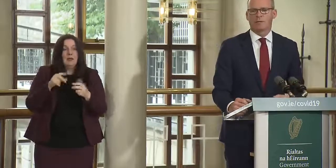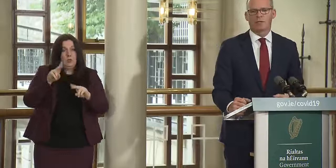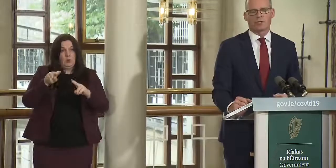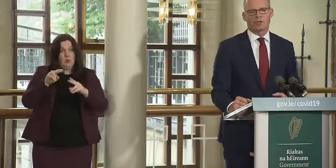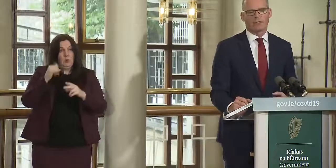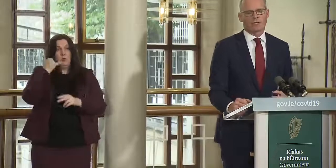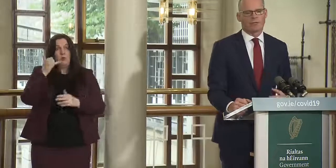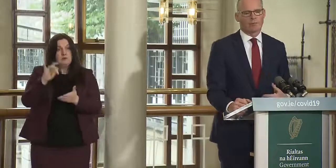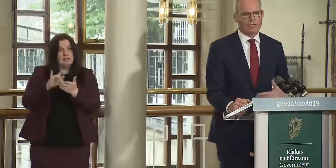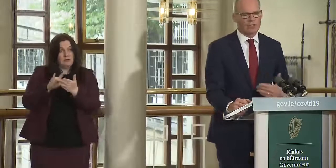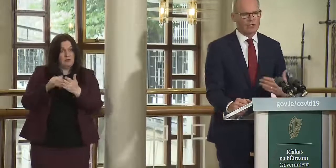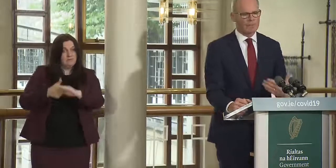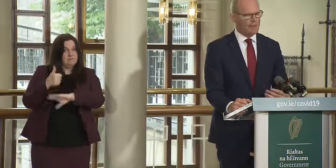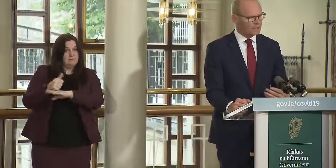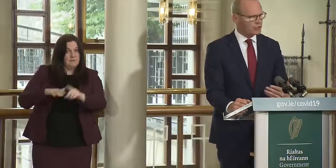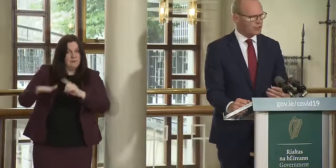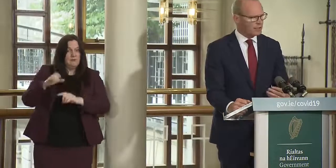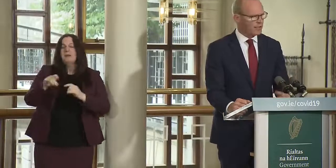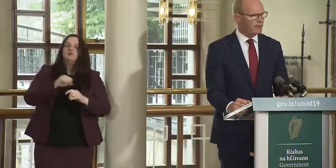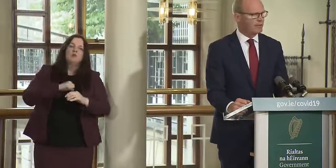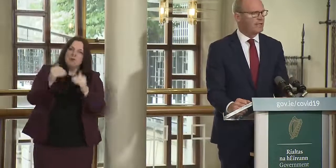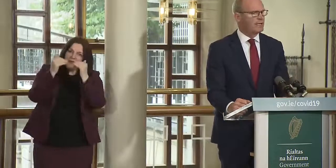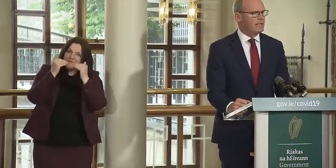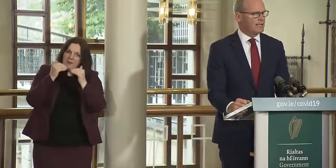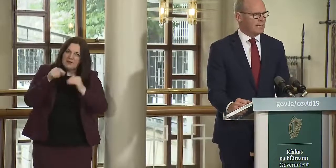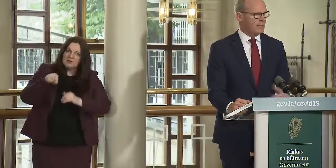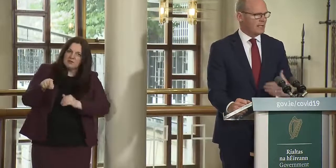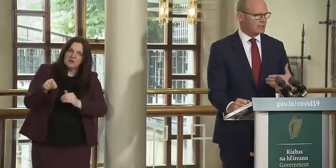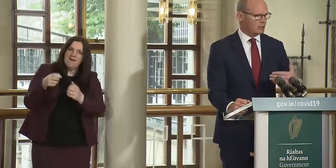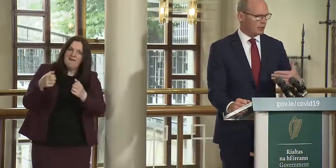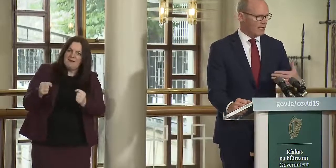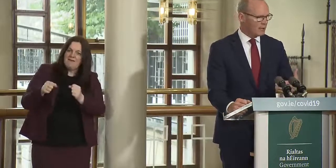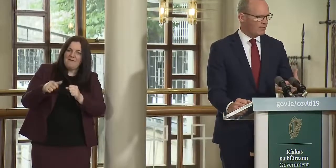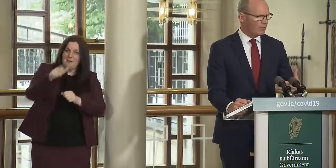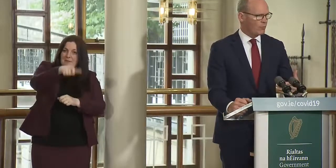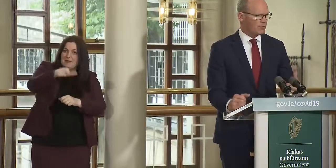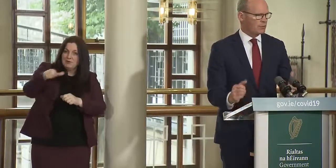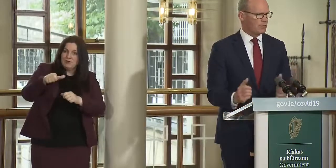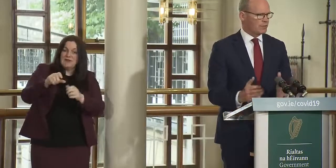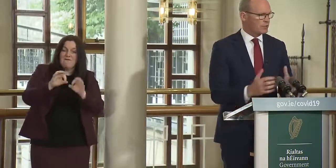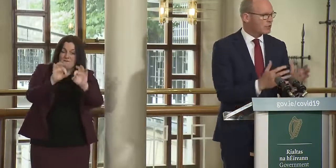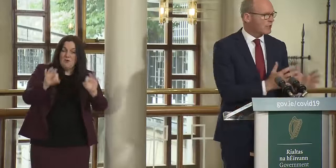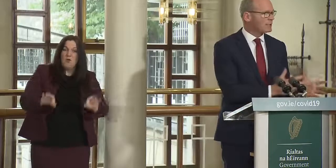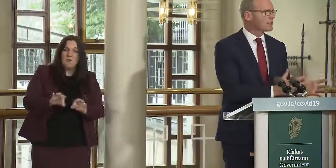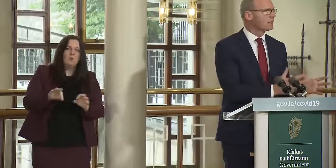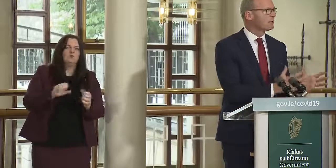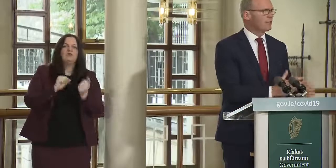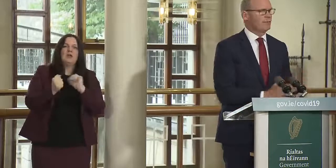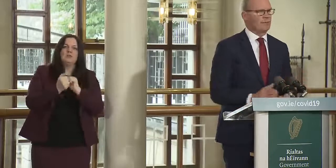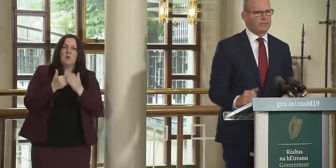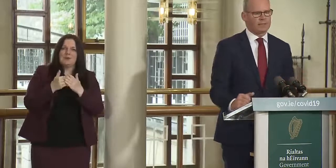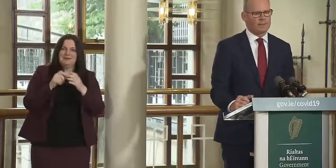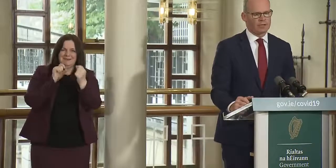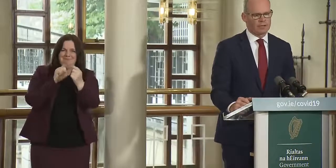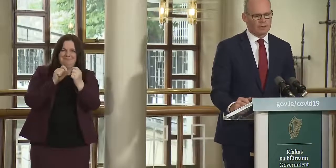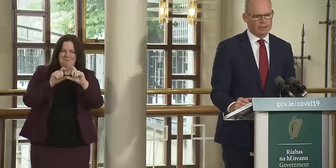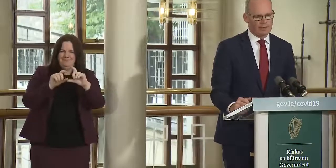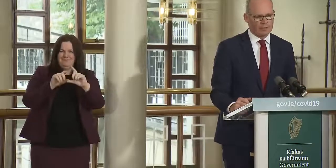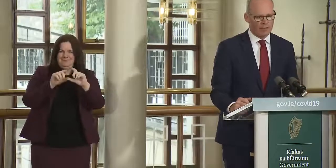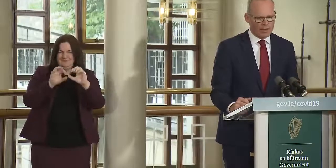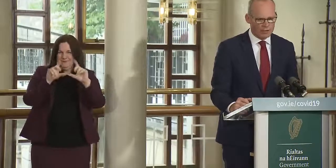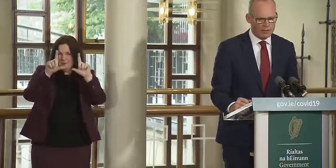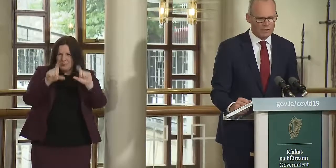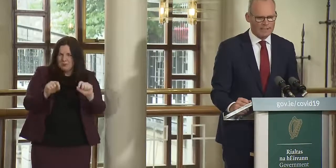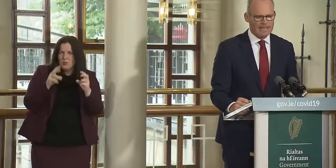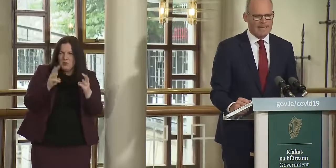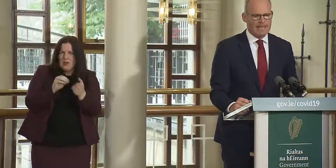to make sure that the information that passengers give in in a passenger locator form which is going to be digitized if you like to make sure that